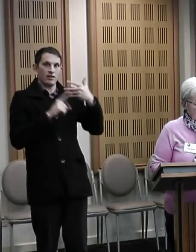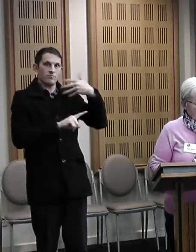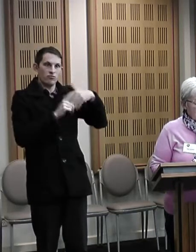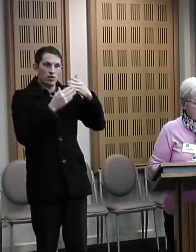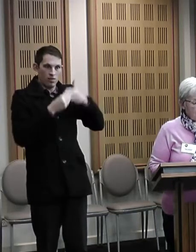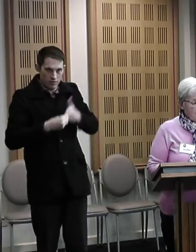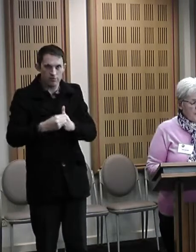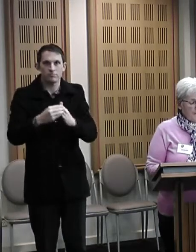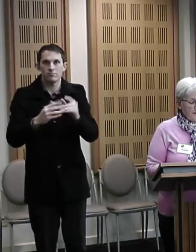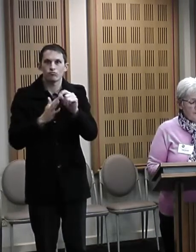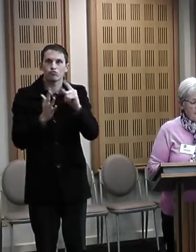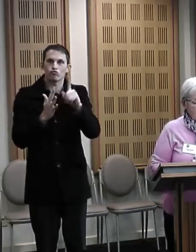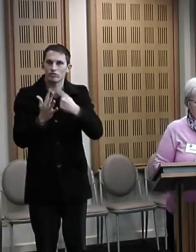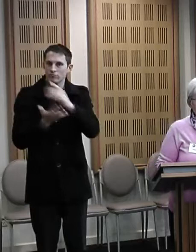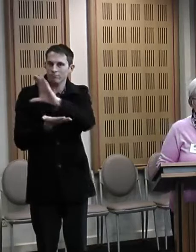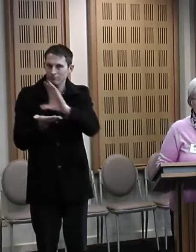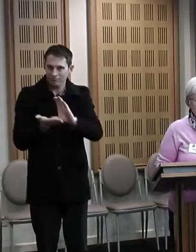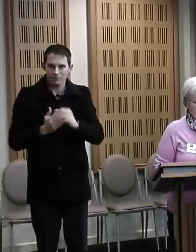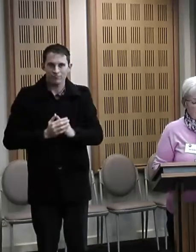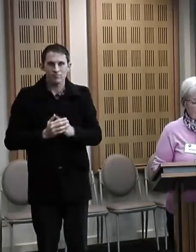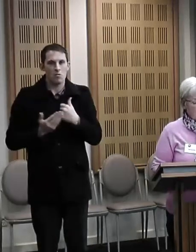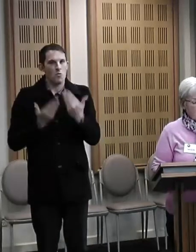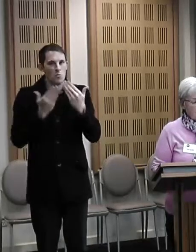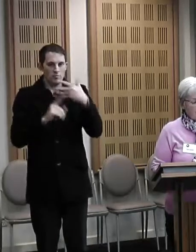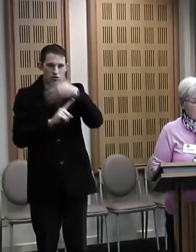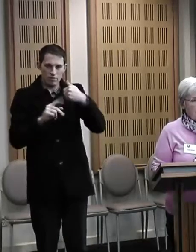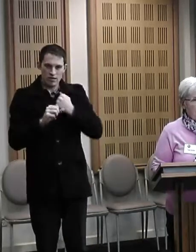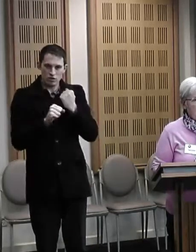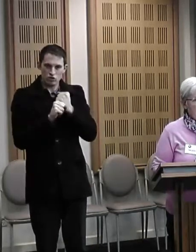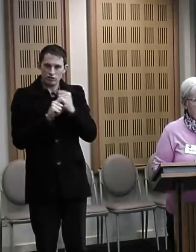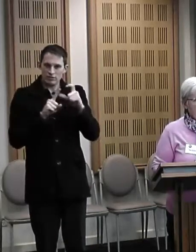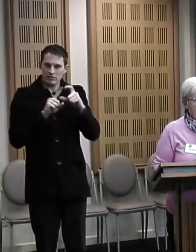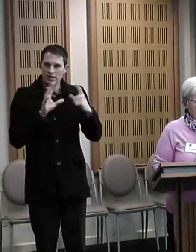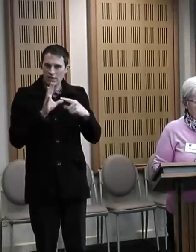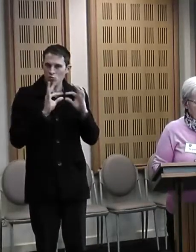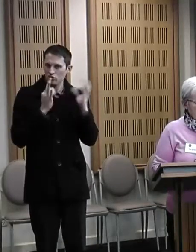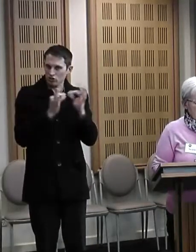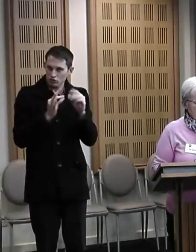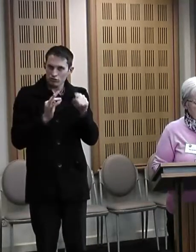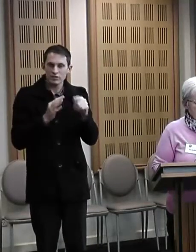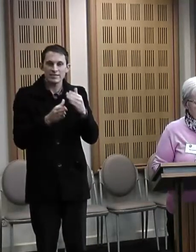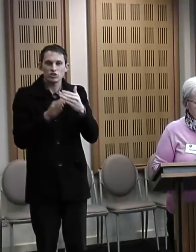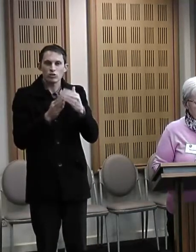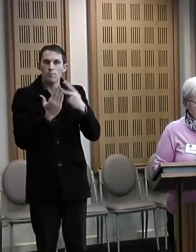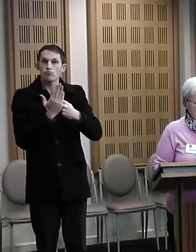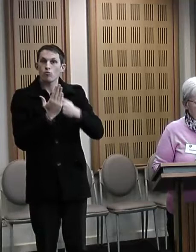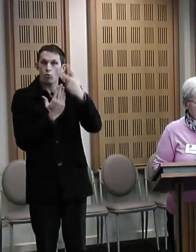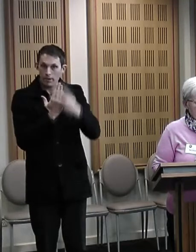I want to give you a bit of the background to GDA's Indigenous program because the Indigenous,